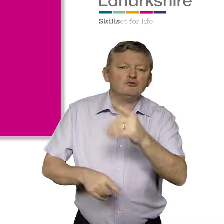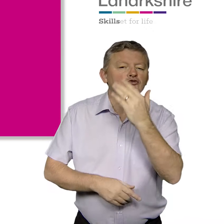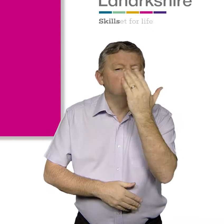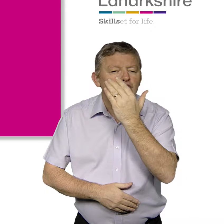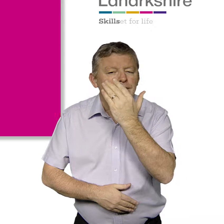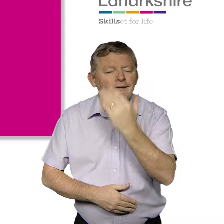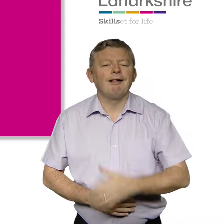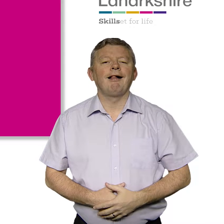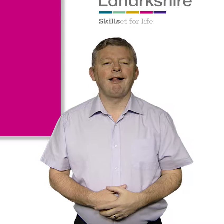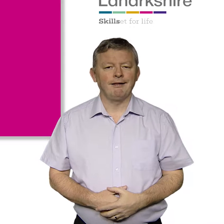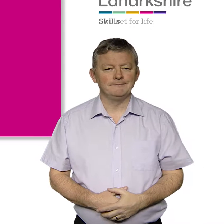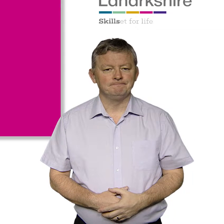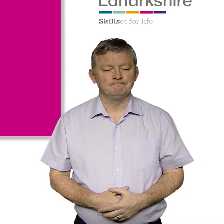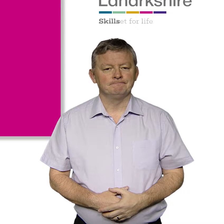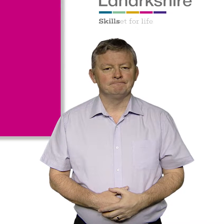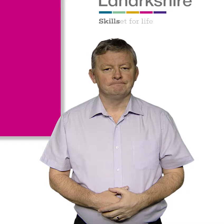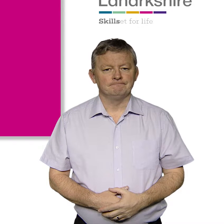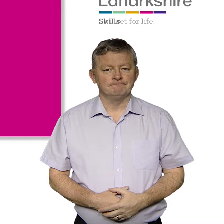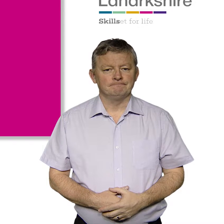more pupils will be able to learn BSL at school.